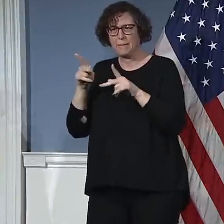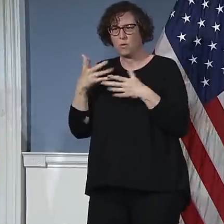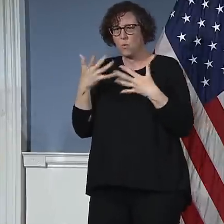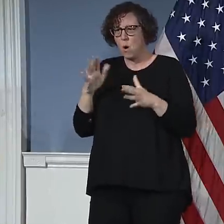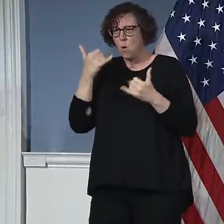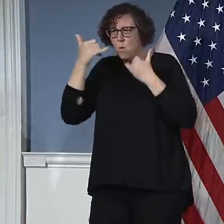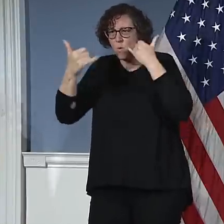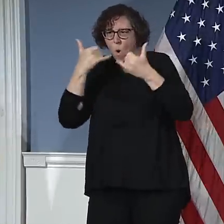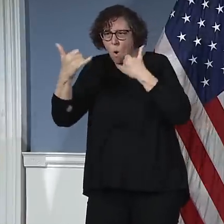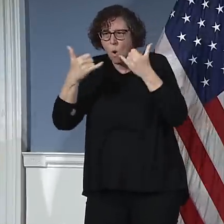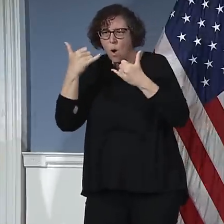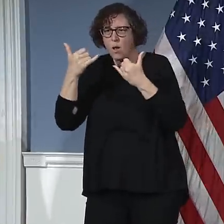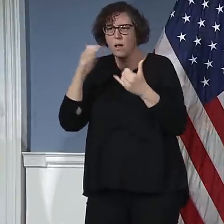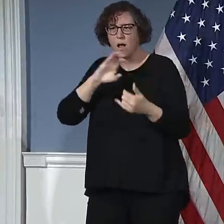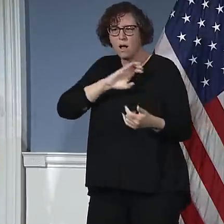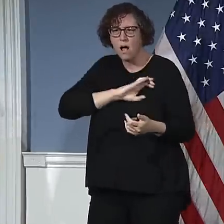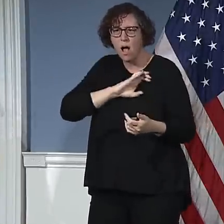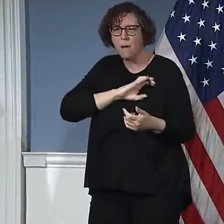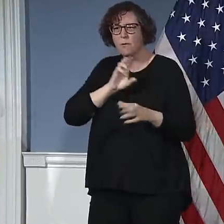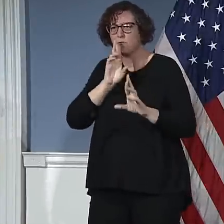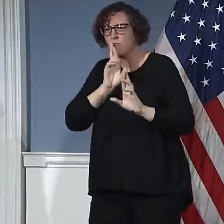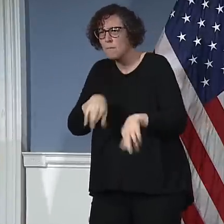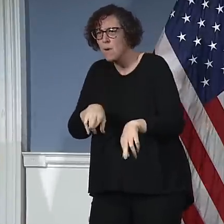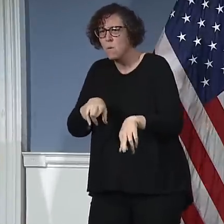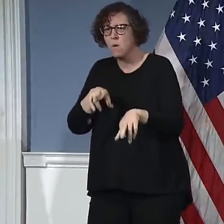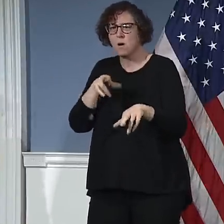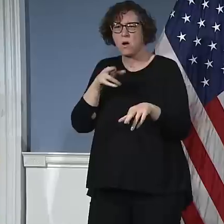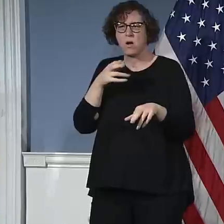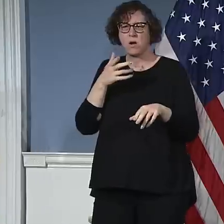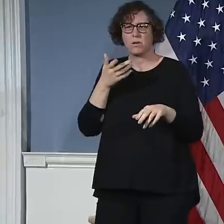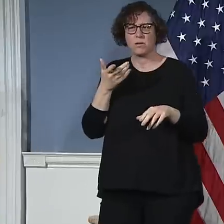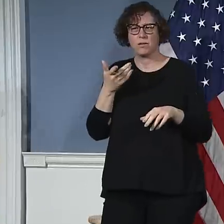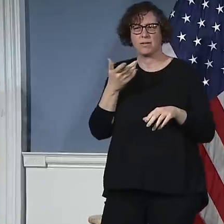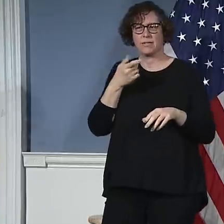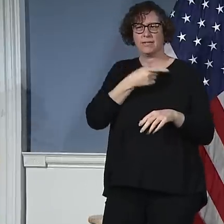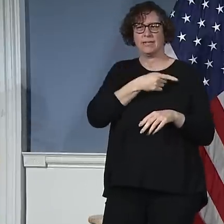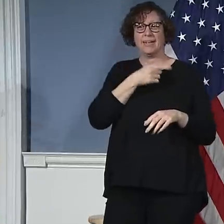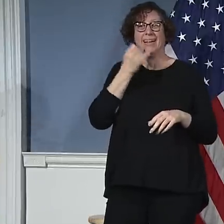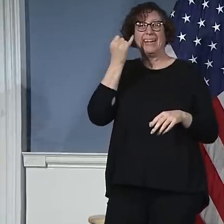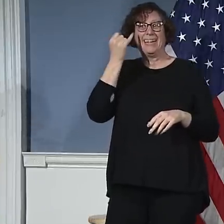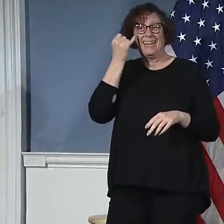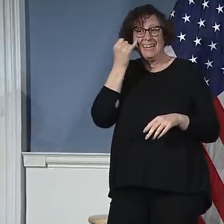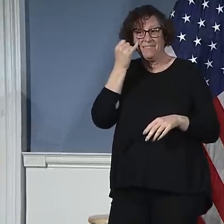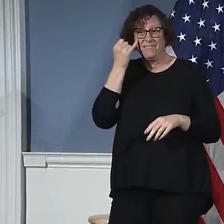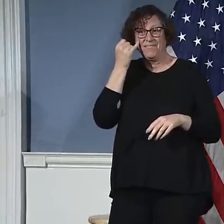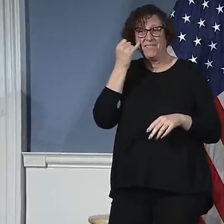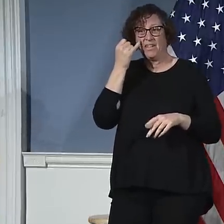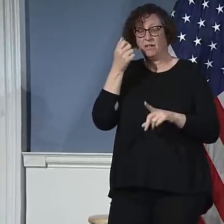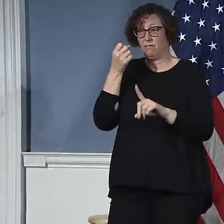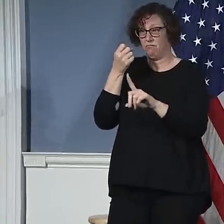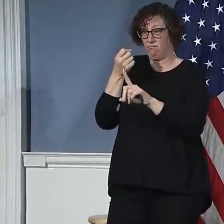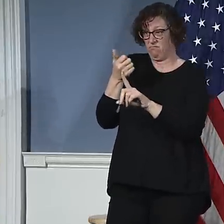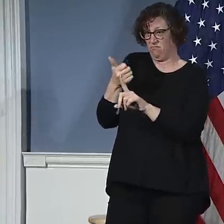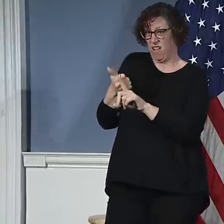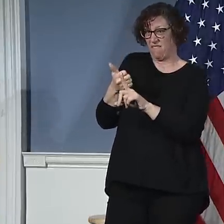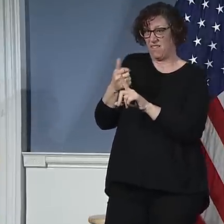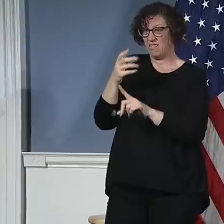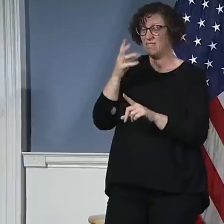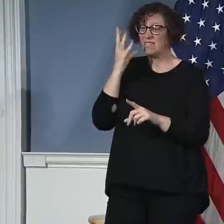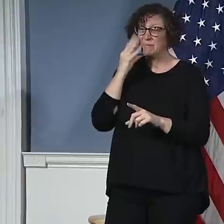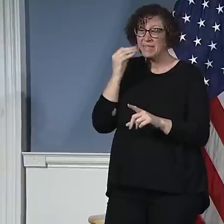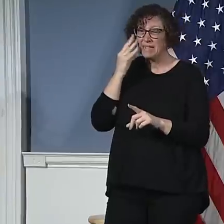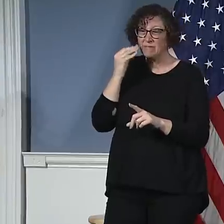of domestic violence or of a sexual offense. It is crucial that it be reported to the NYPD